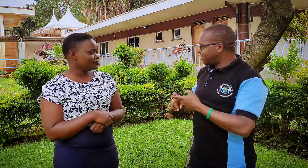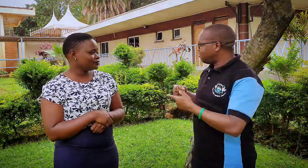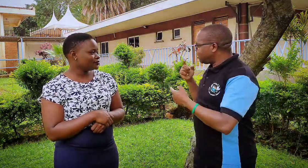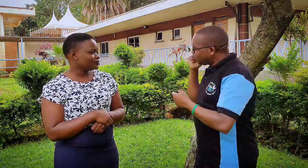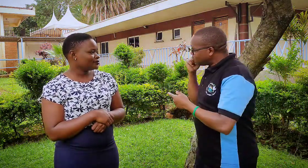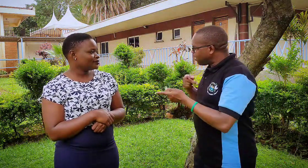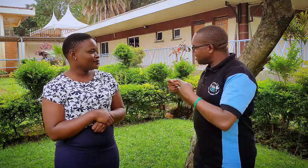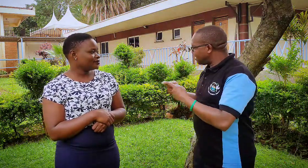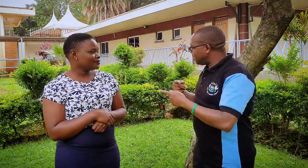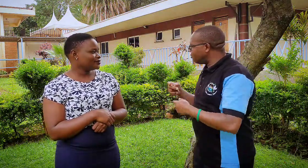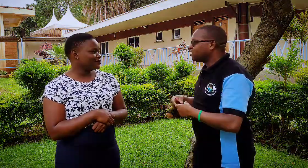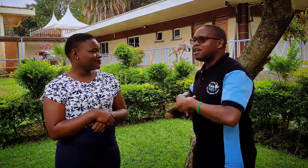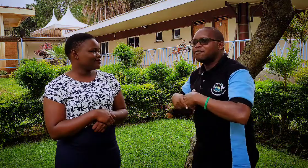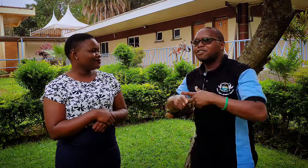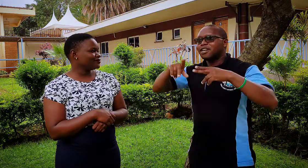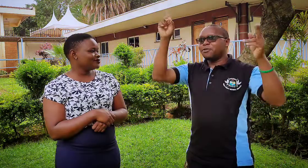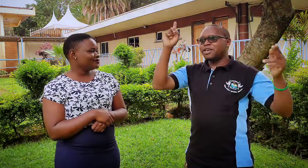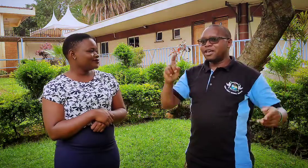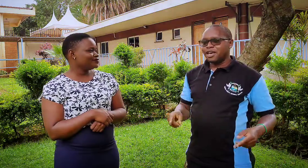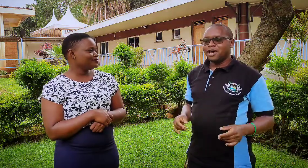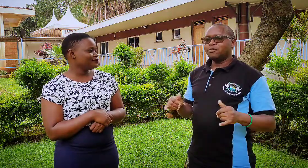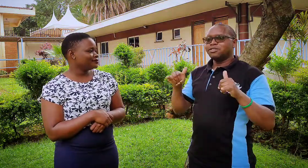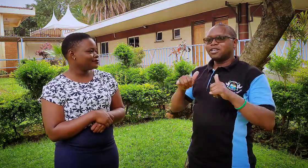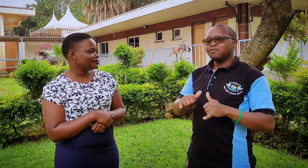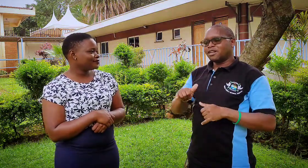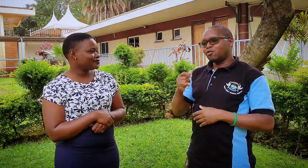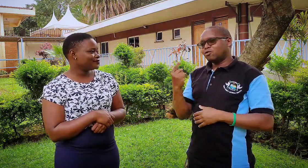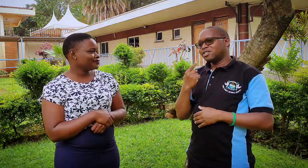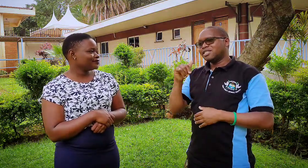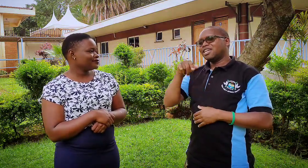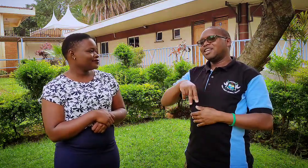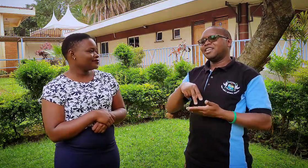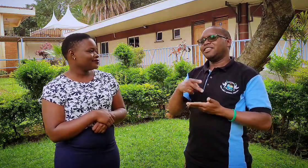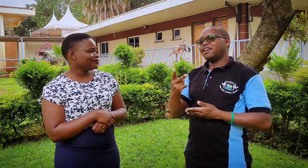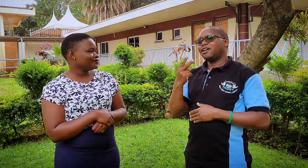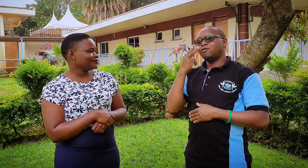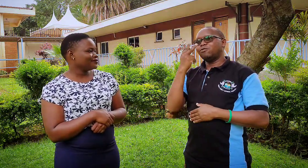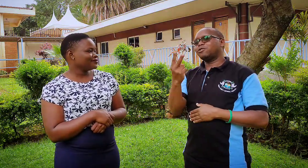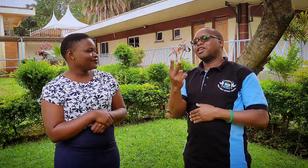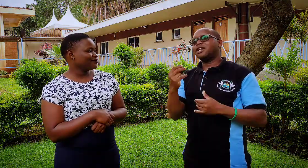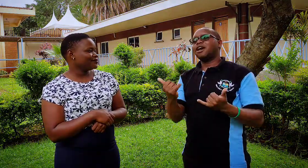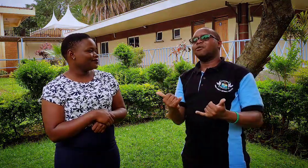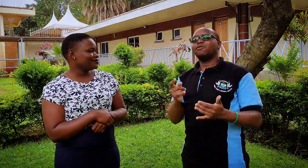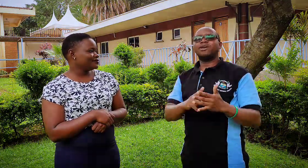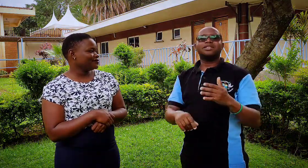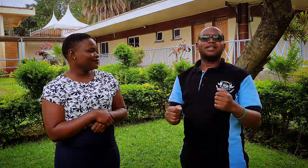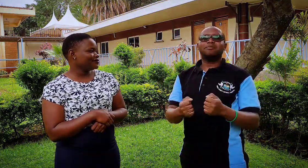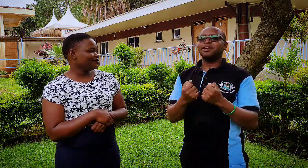was left alone standing there looking what is happening